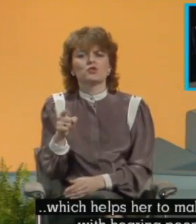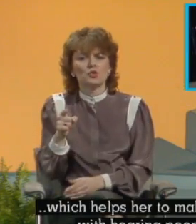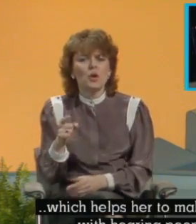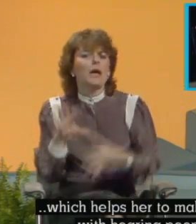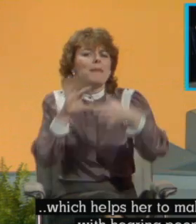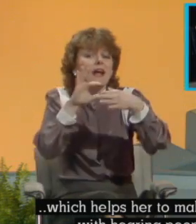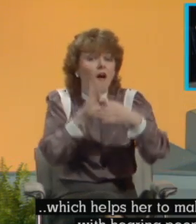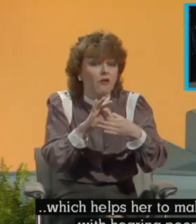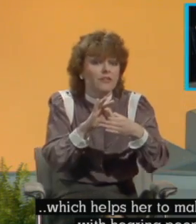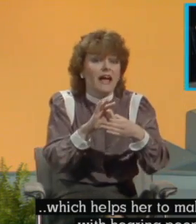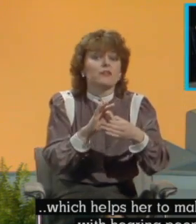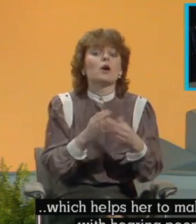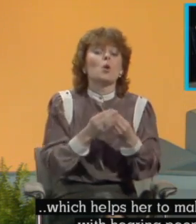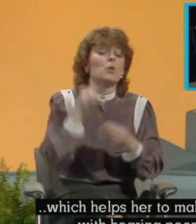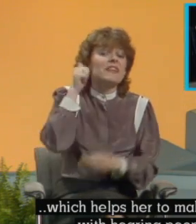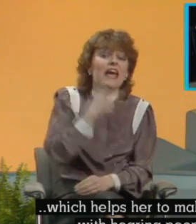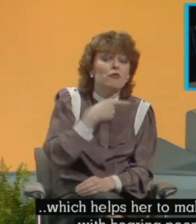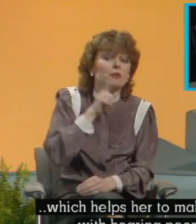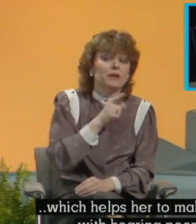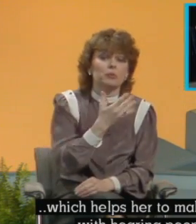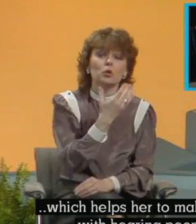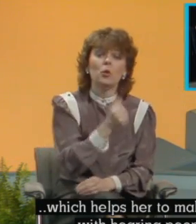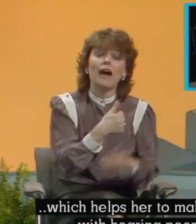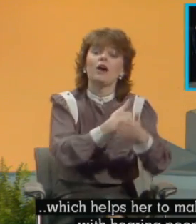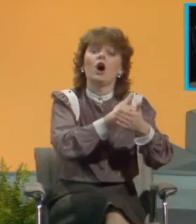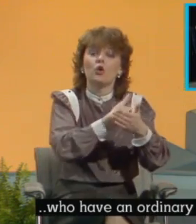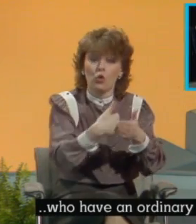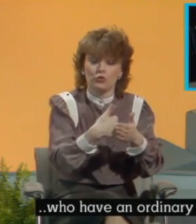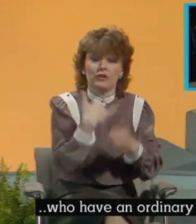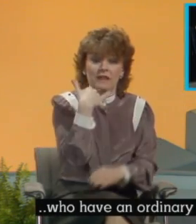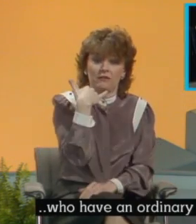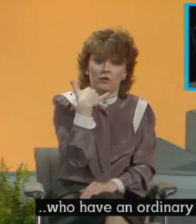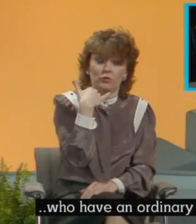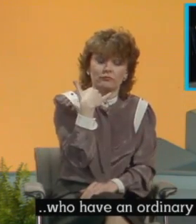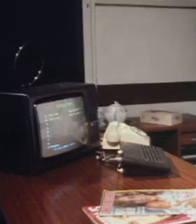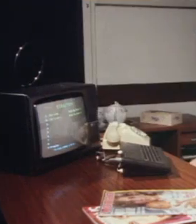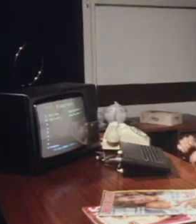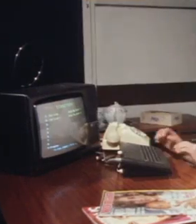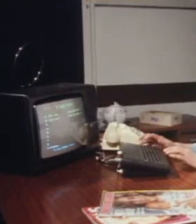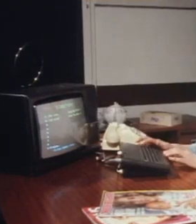her to make contact with hearing people who have an ordinary telephone.